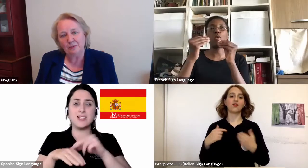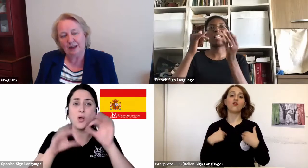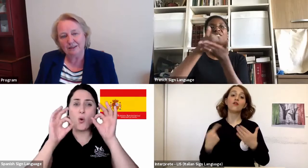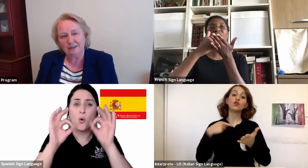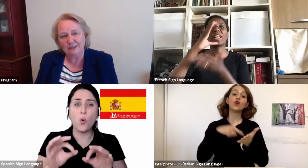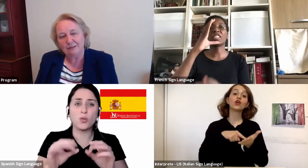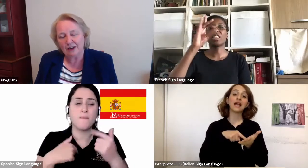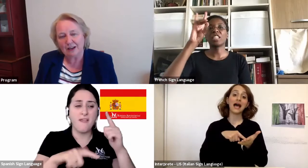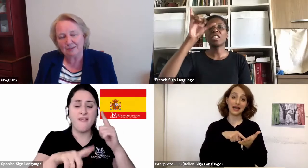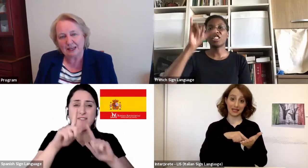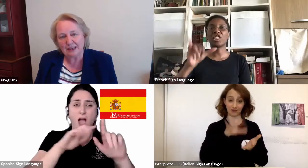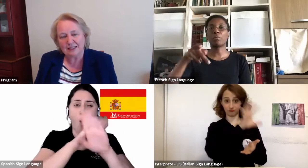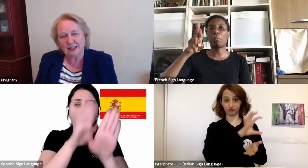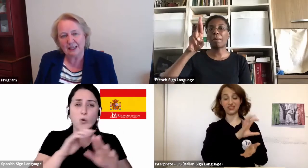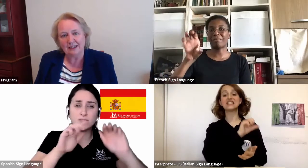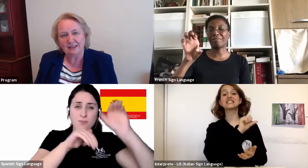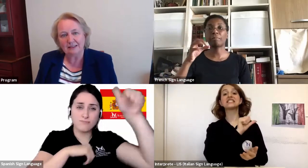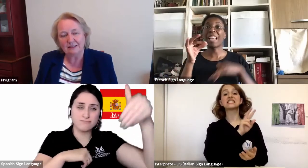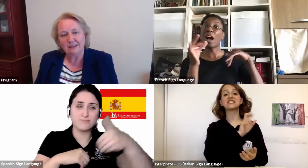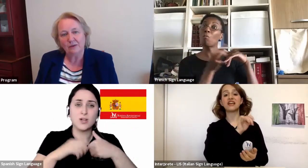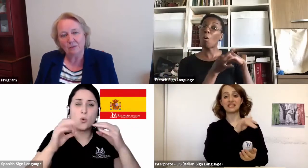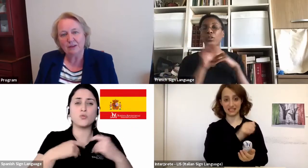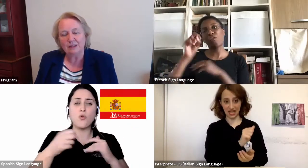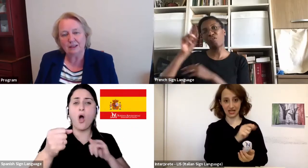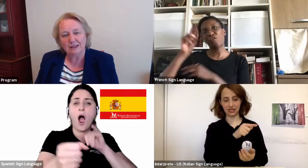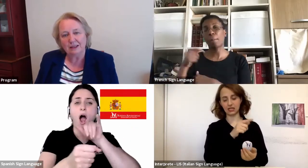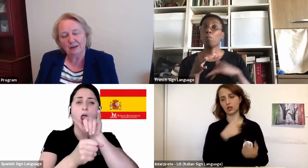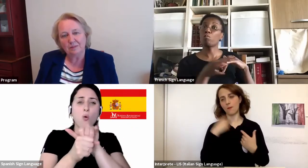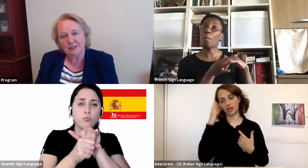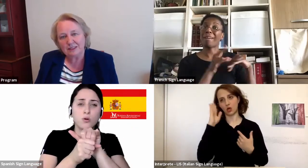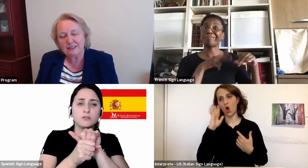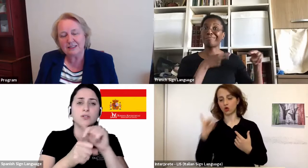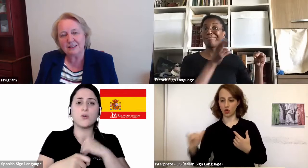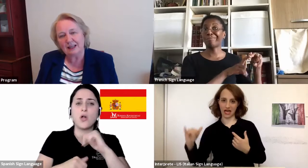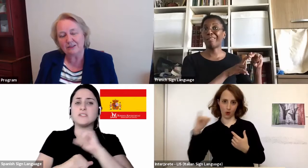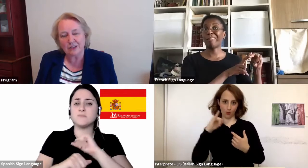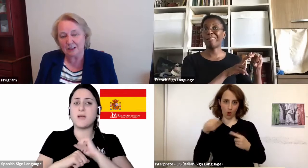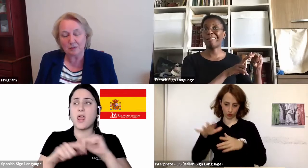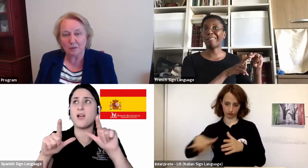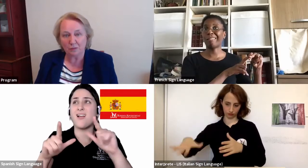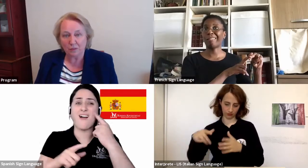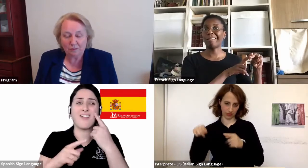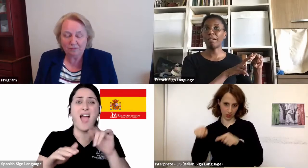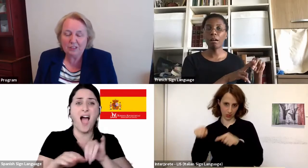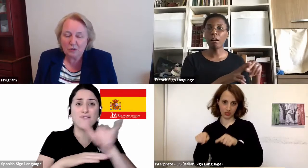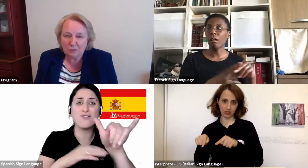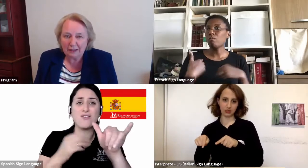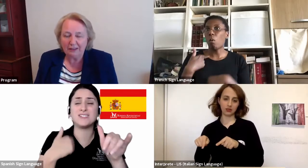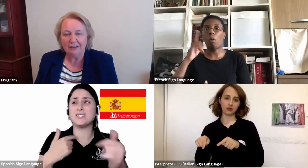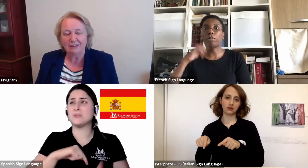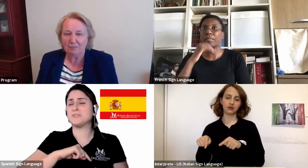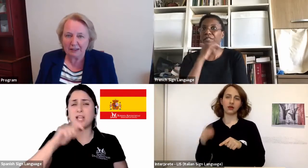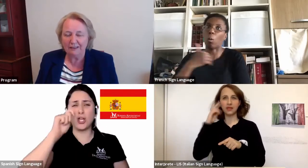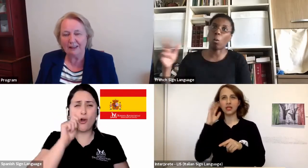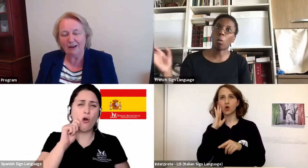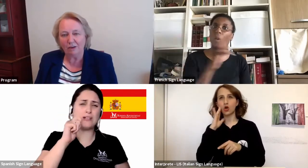an airport lounge and I was very upset. And one of the assistants in the lounge asked me what she knew me,